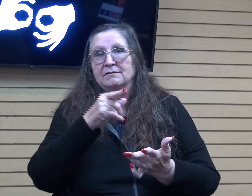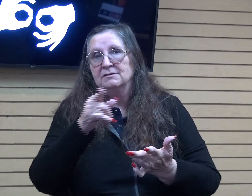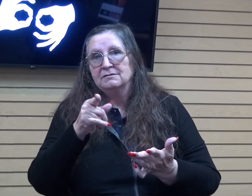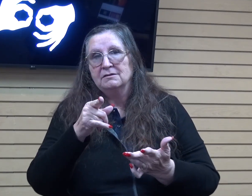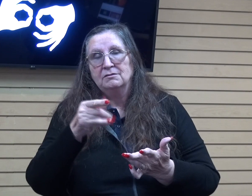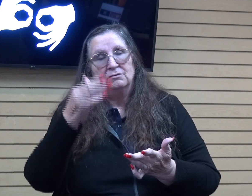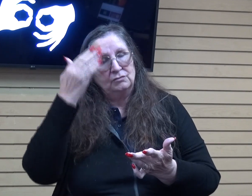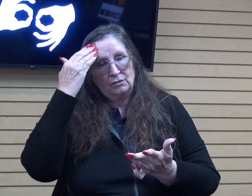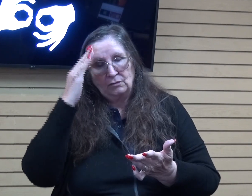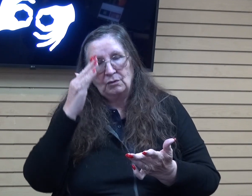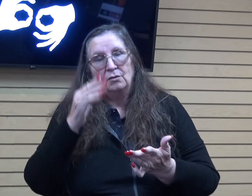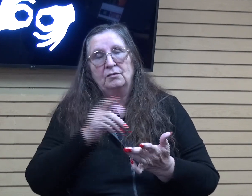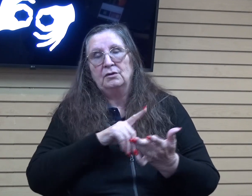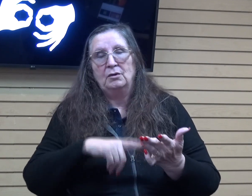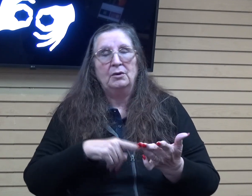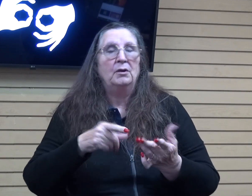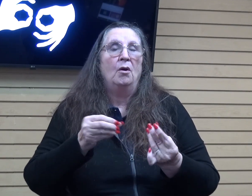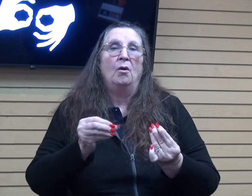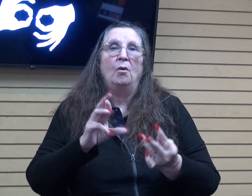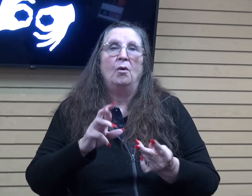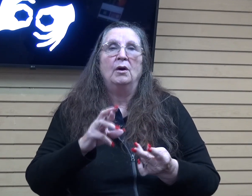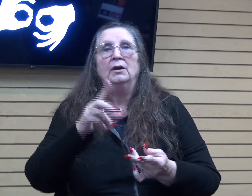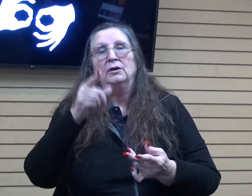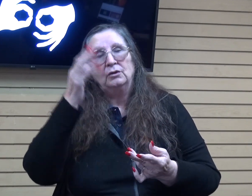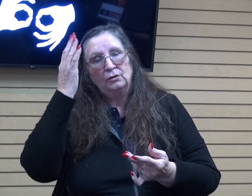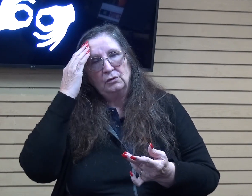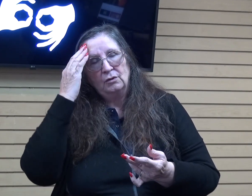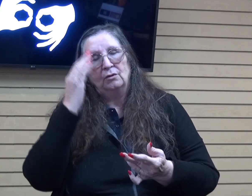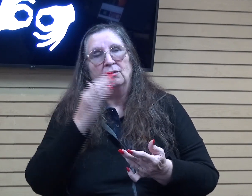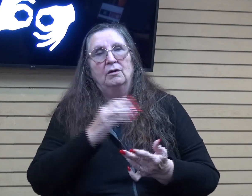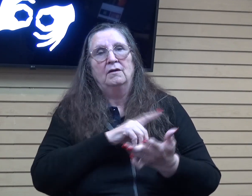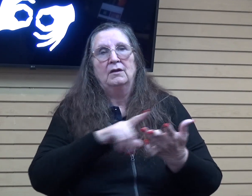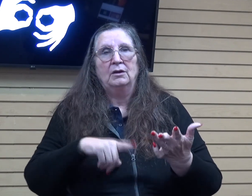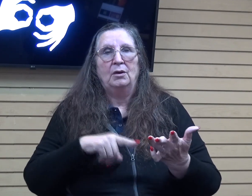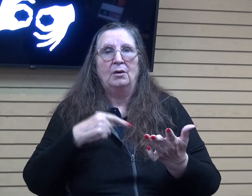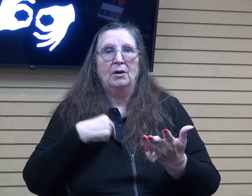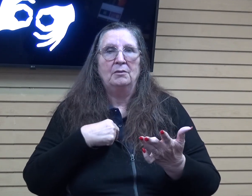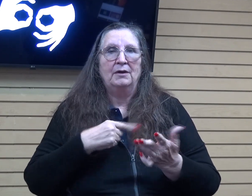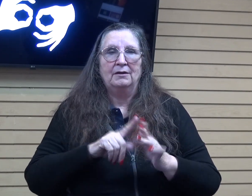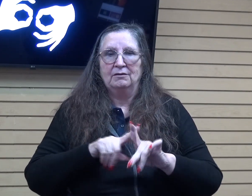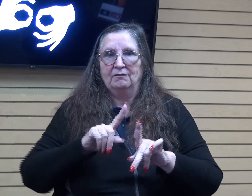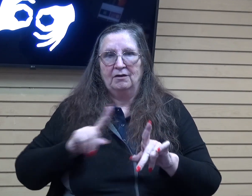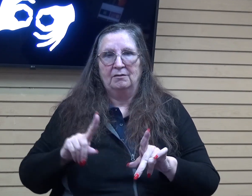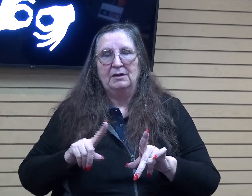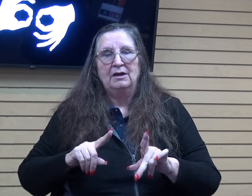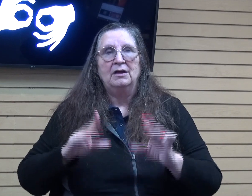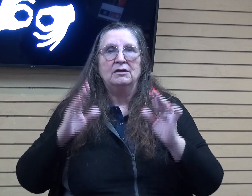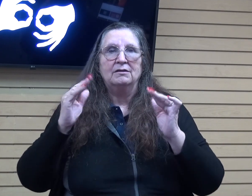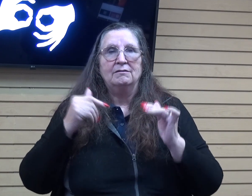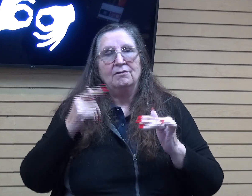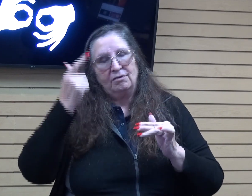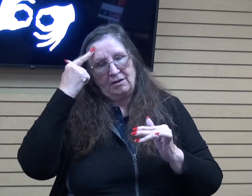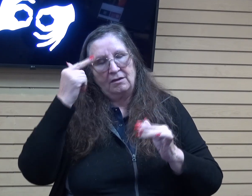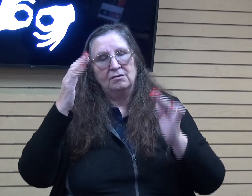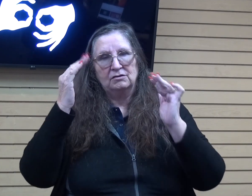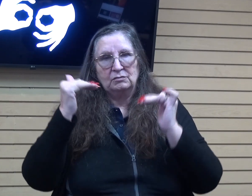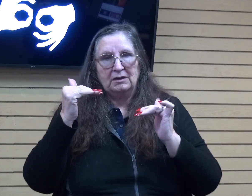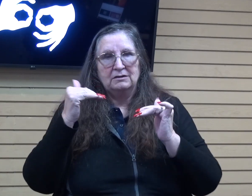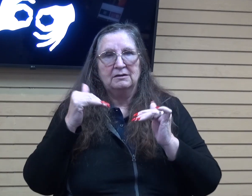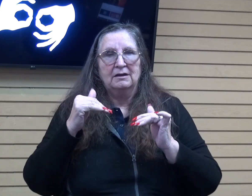fallen away and you feel like you're expected to get your life together and come to Christ. God's the same. He loved you just as much as